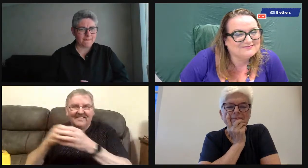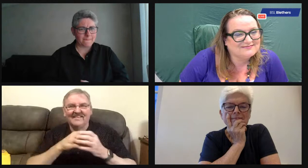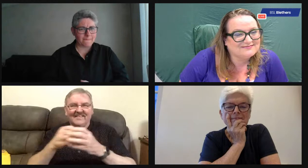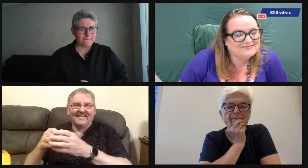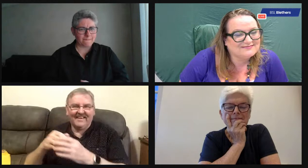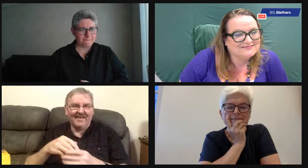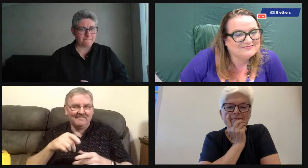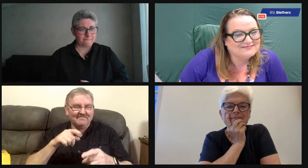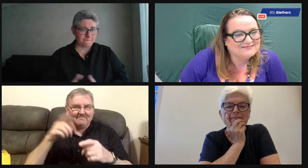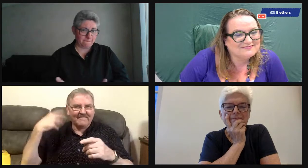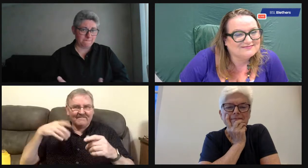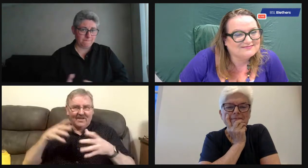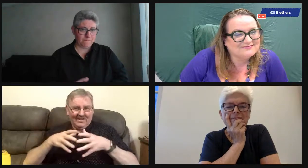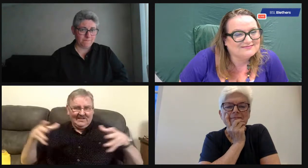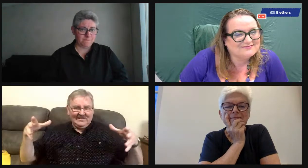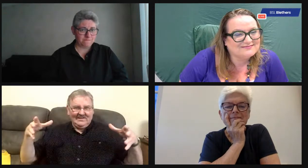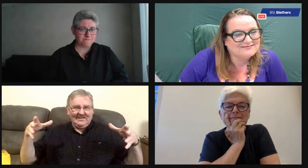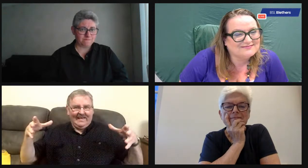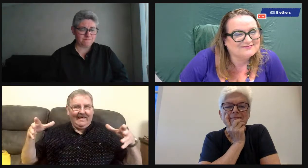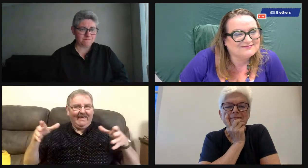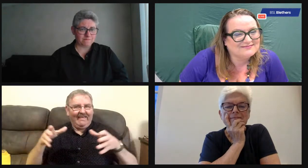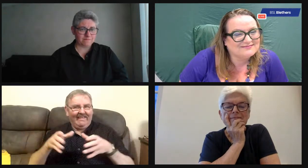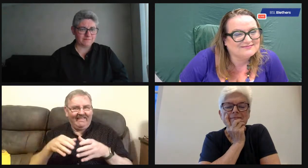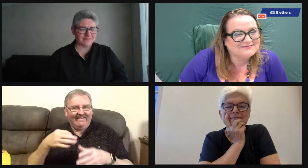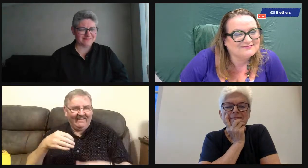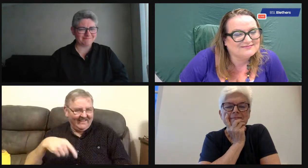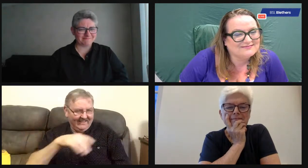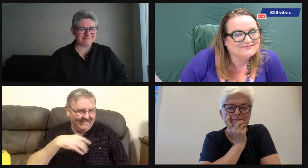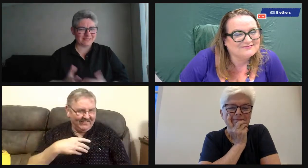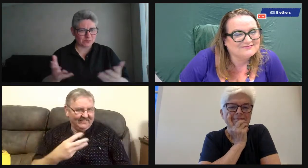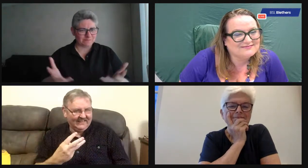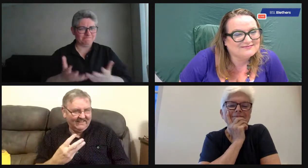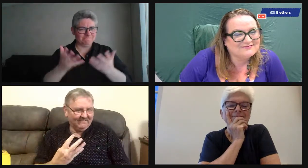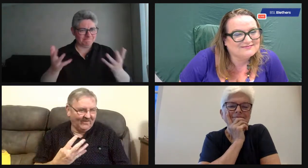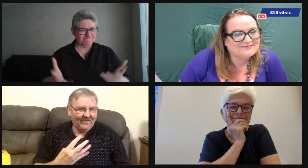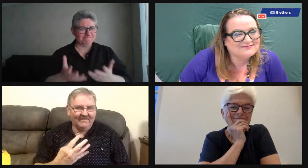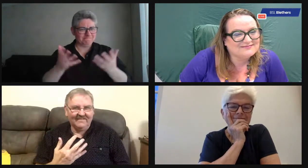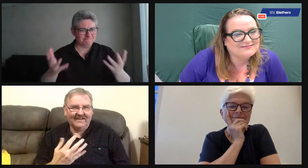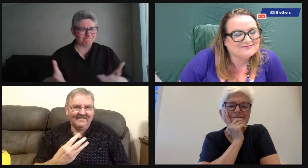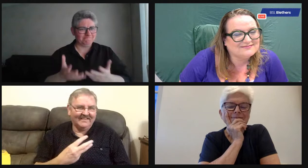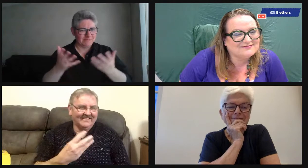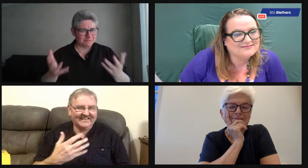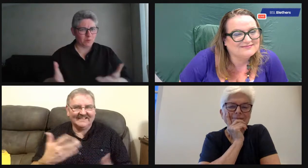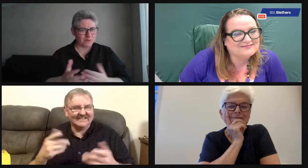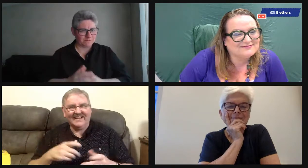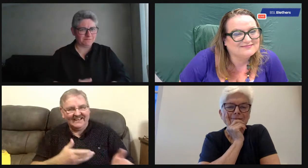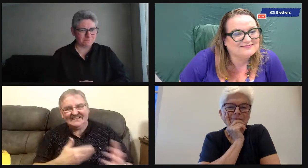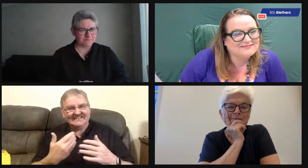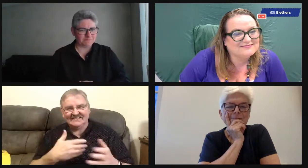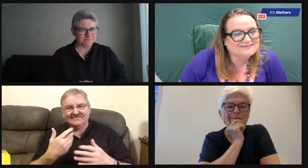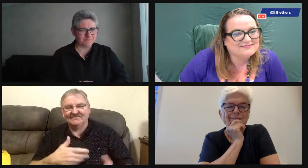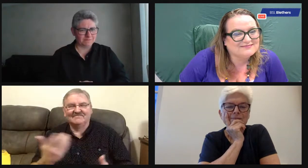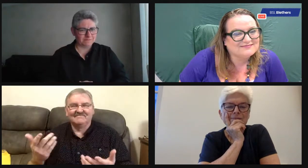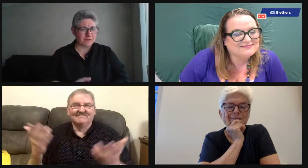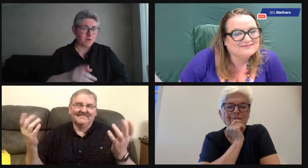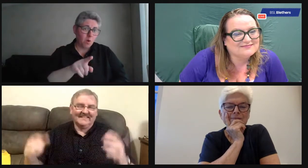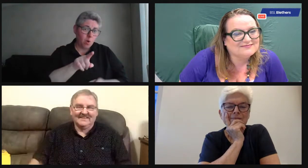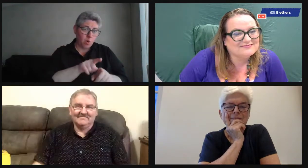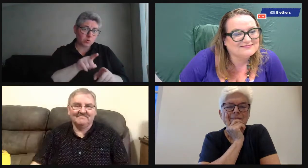So hopefully we're going to get that back again. Before, our numbers were huge. There's not as many now, maybe three, four or five. But